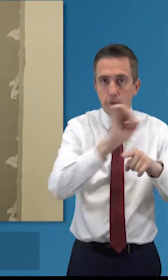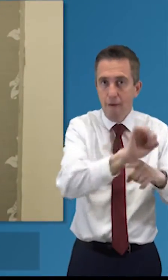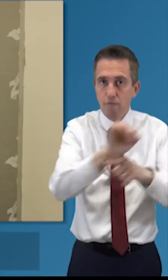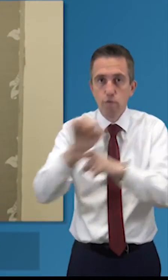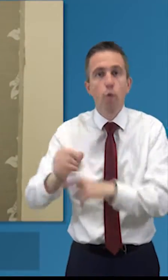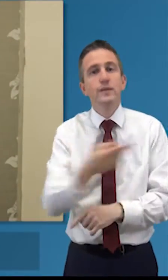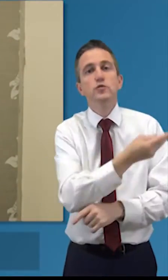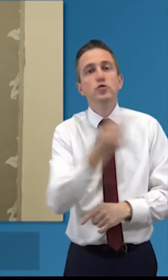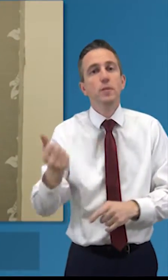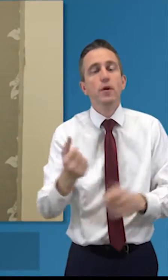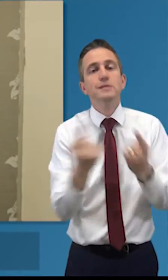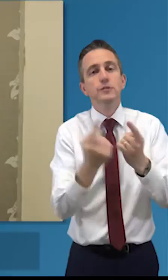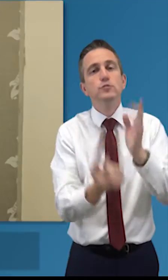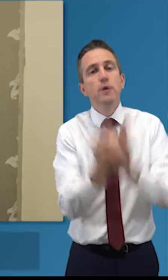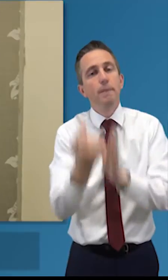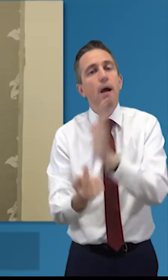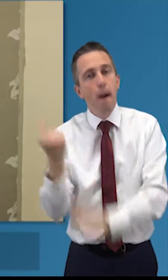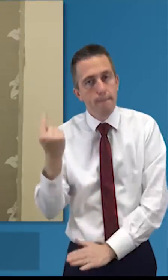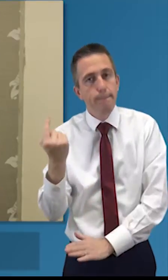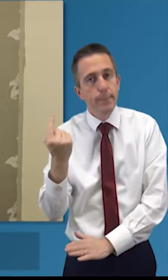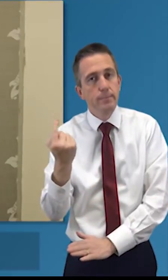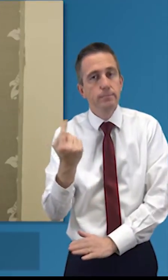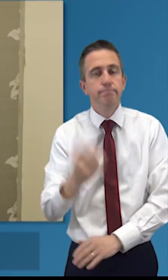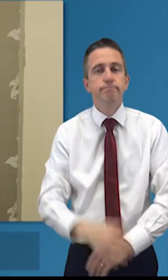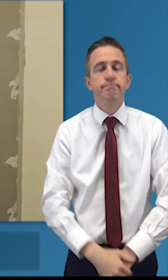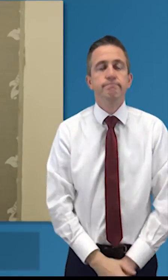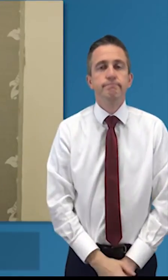beforehand and i'm very happy to take some questions